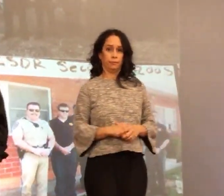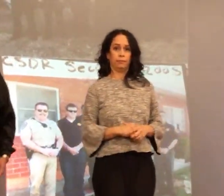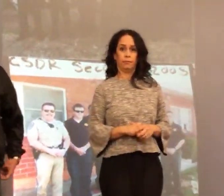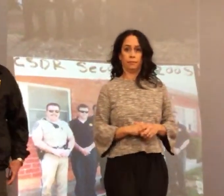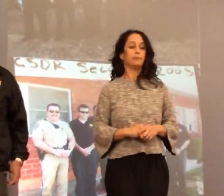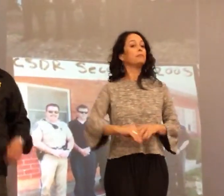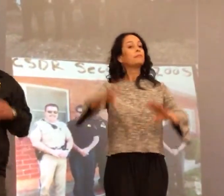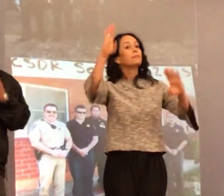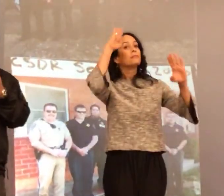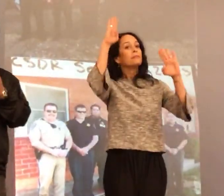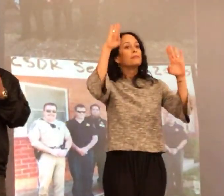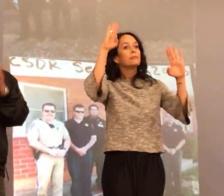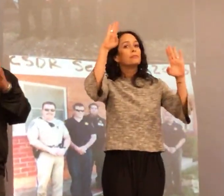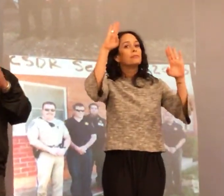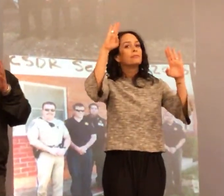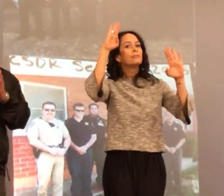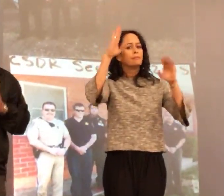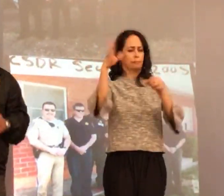Hello, everyone.